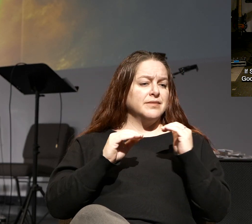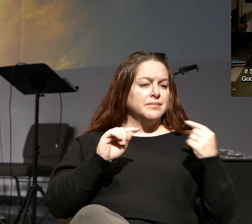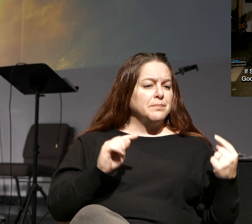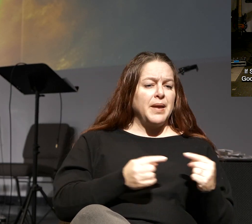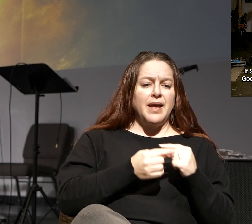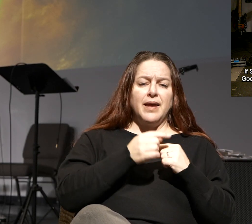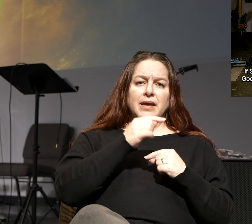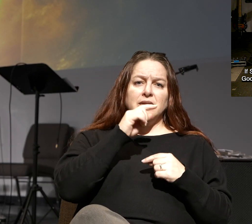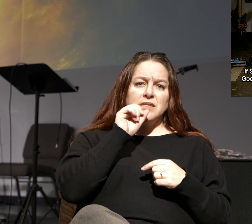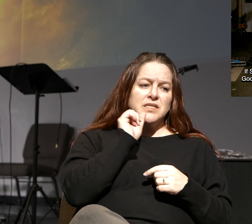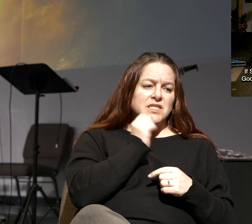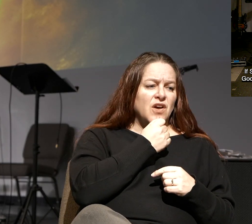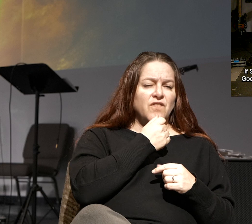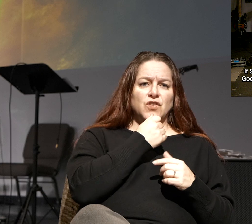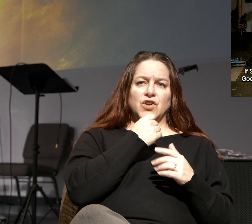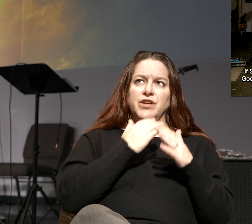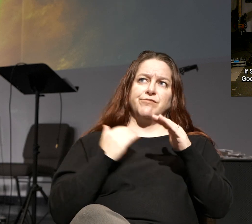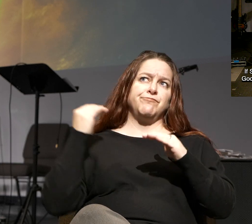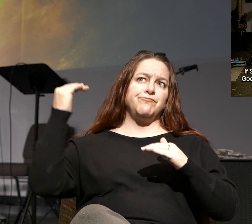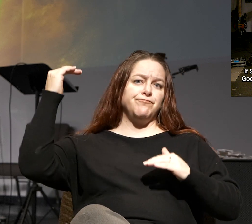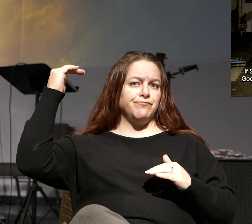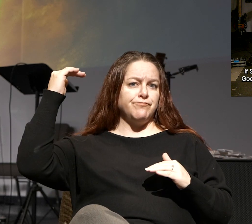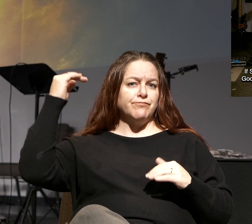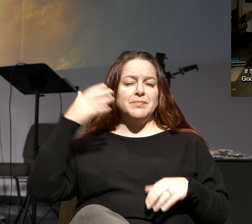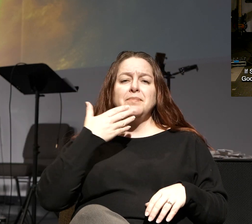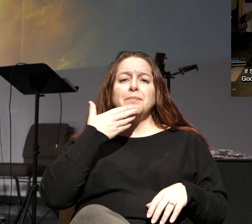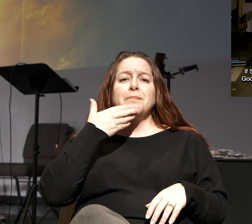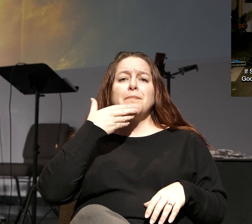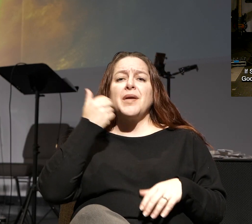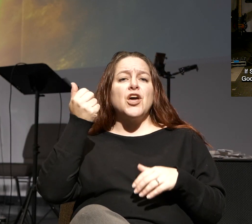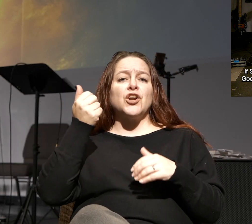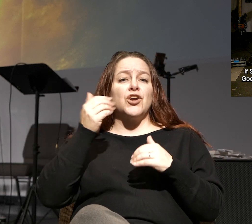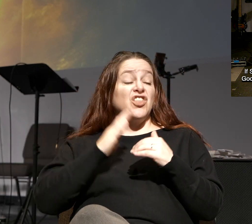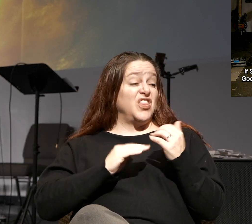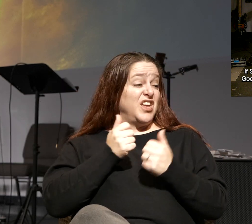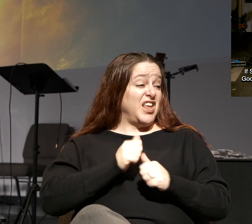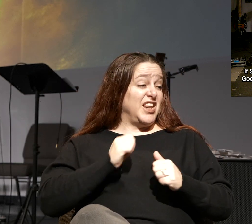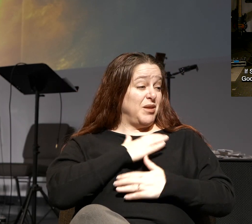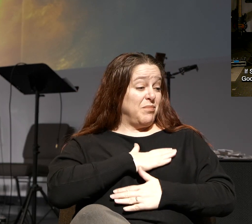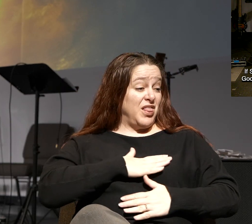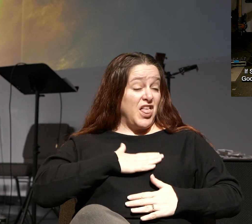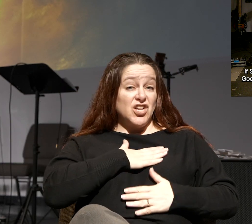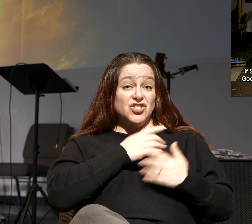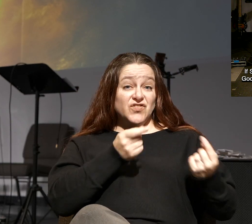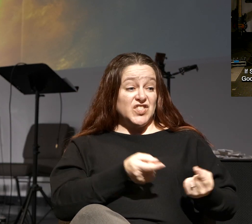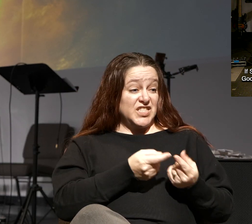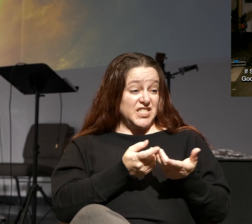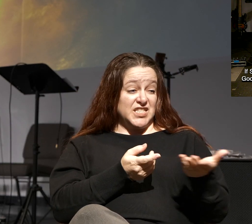and better than any pleasure of sin.